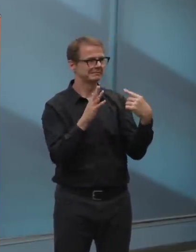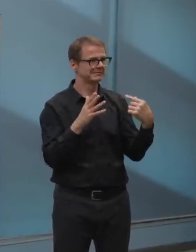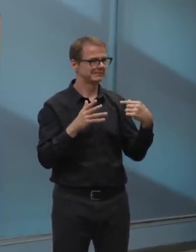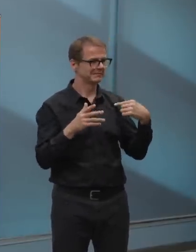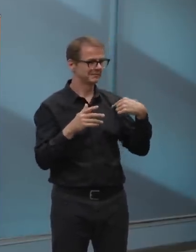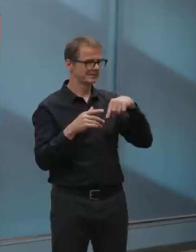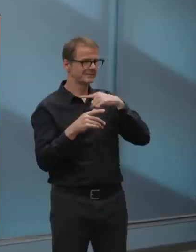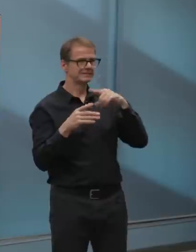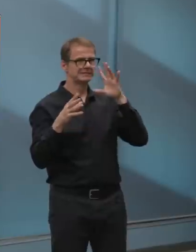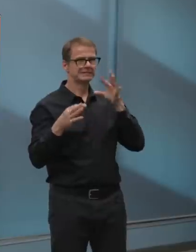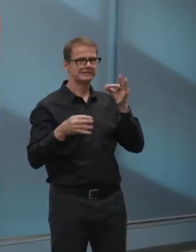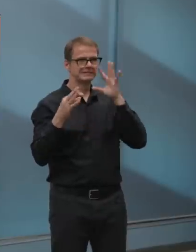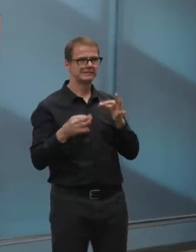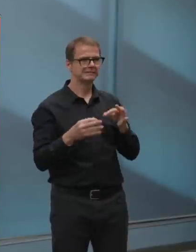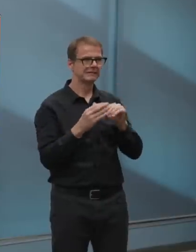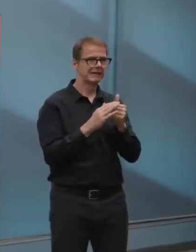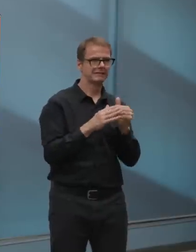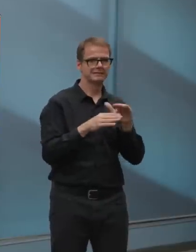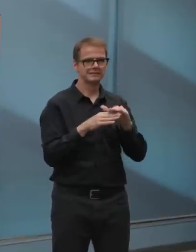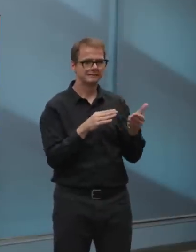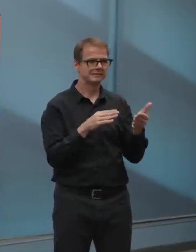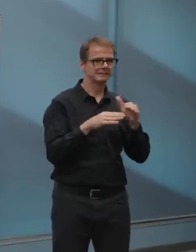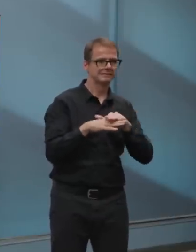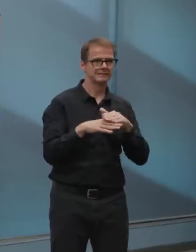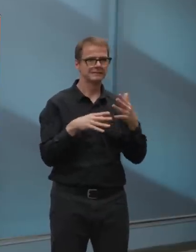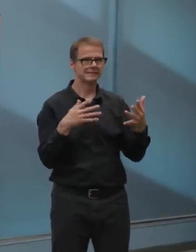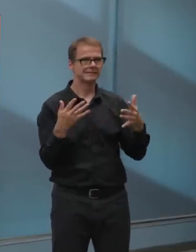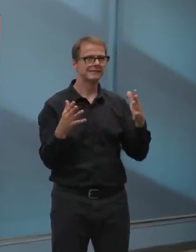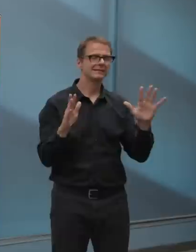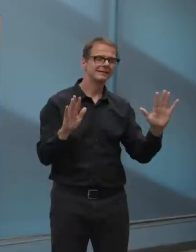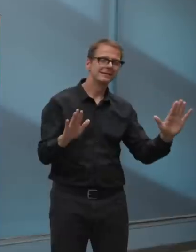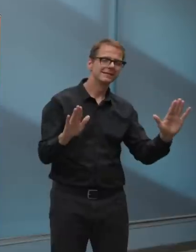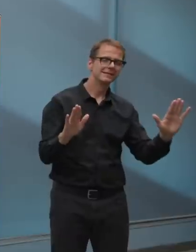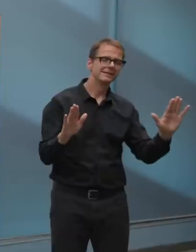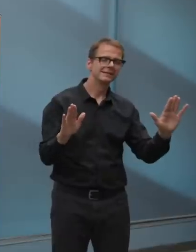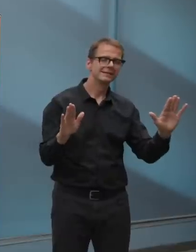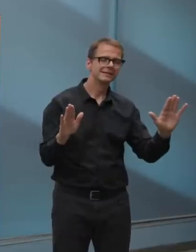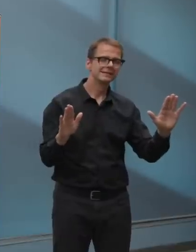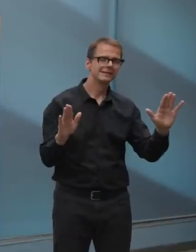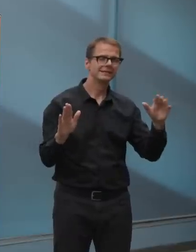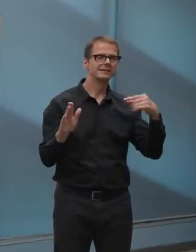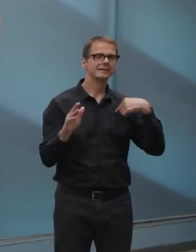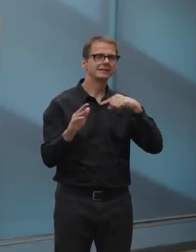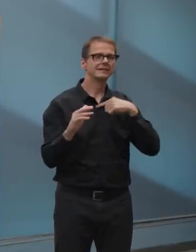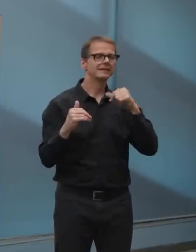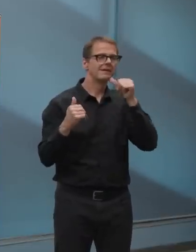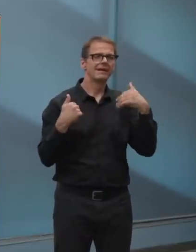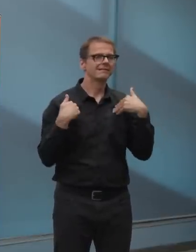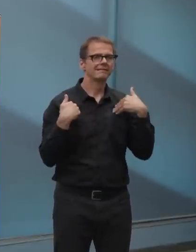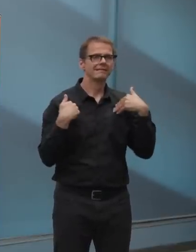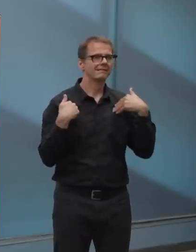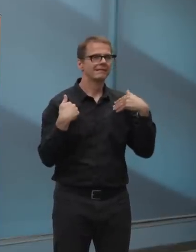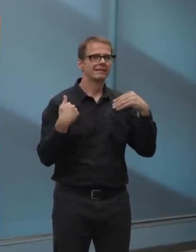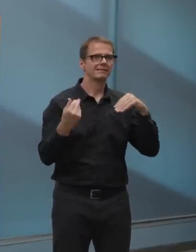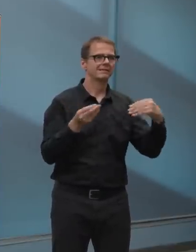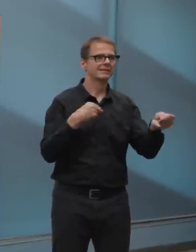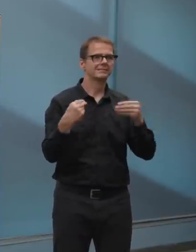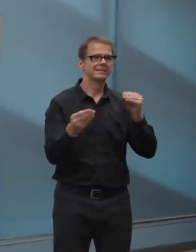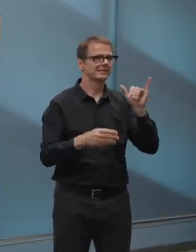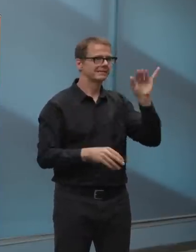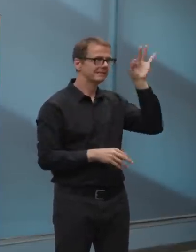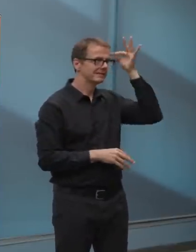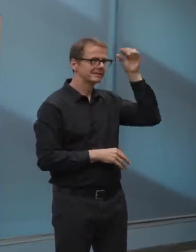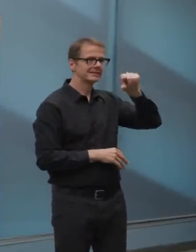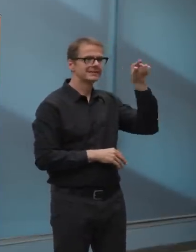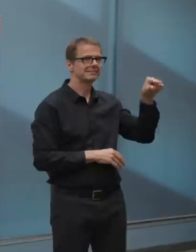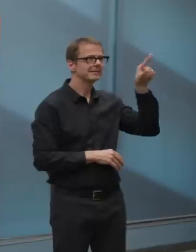The orders of government that have, um, cyclical fiscal capacity like the provincial and federal government, this is why in